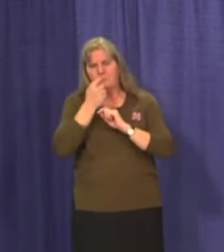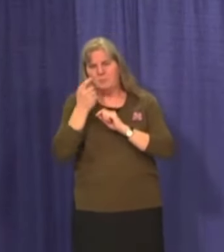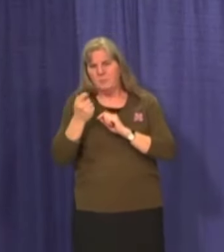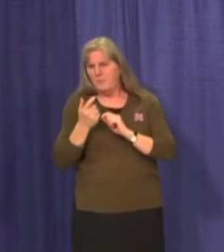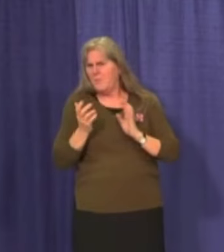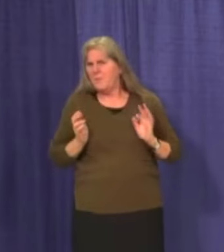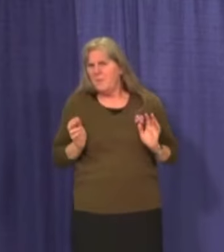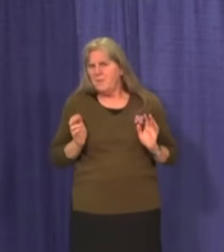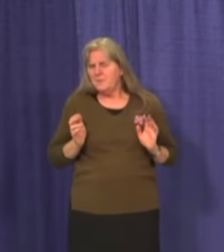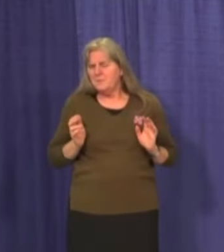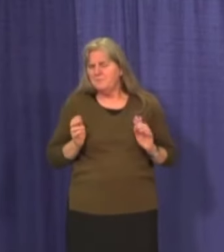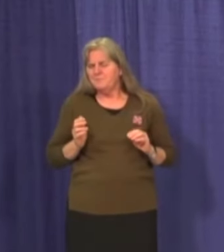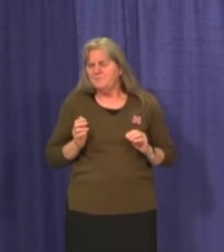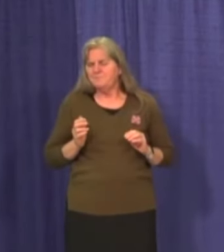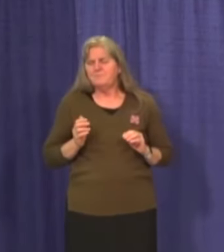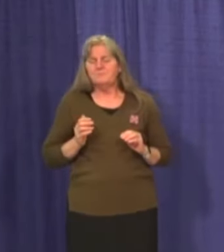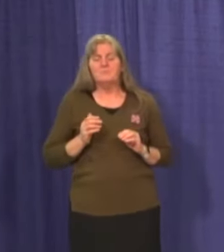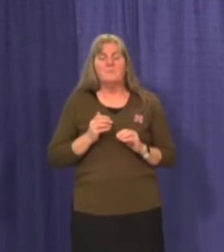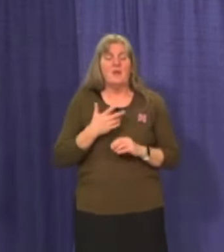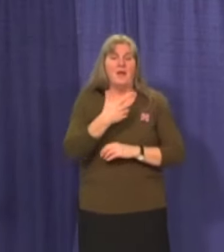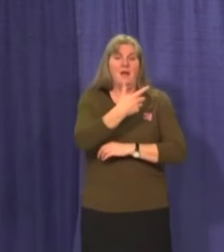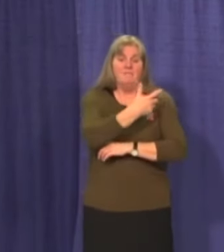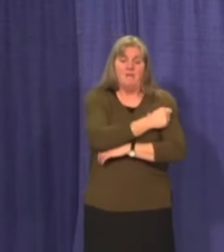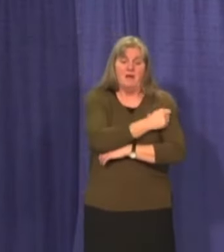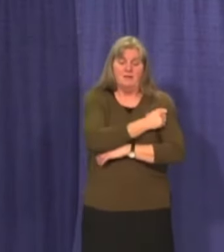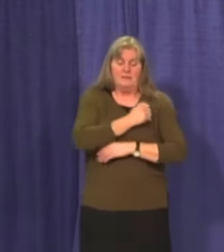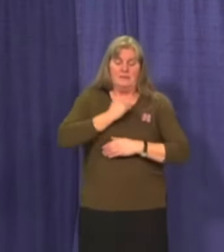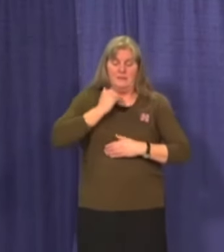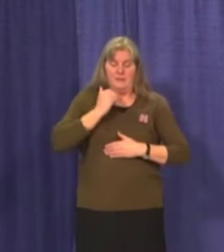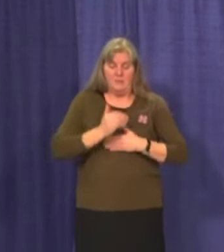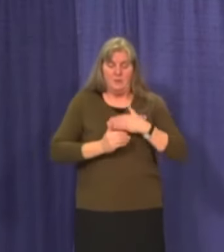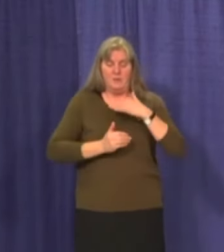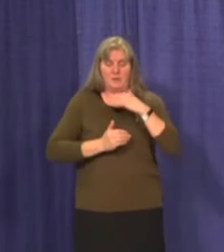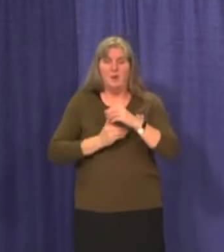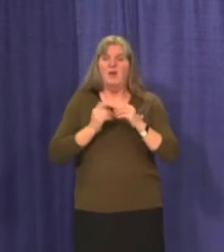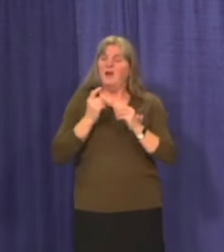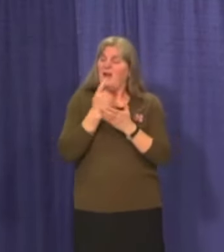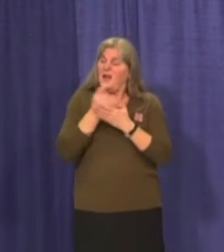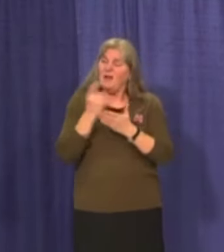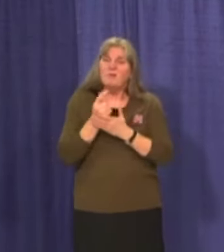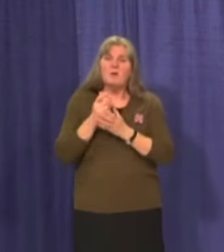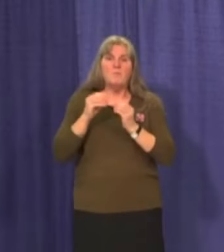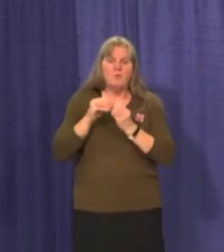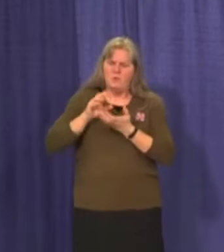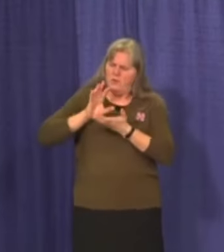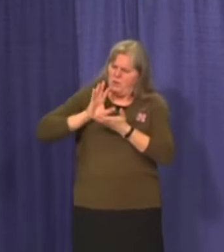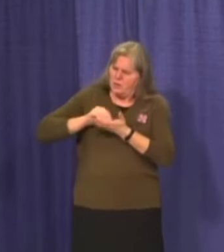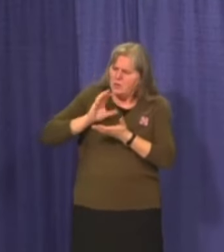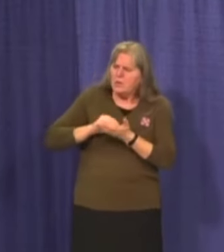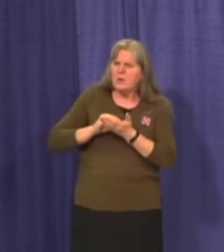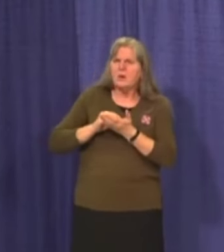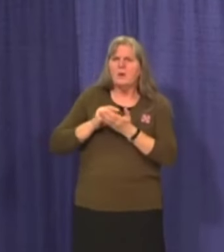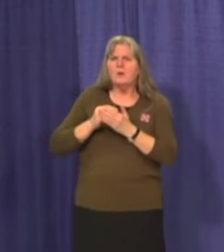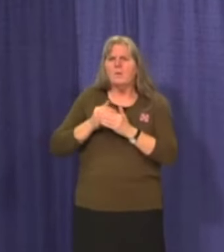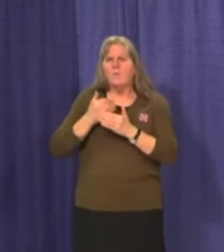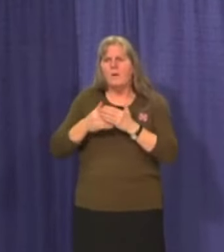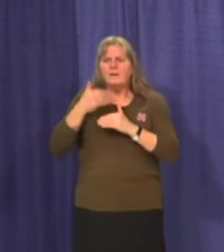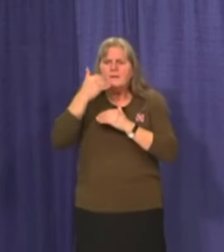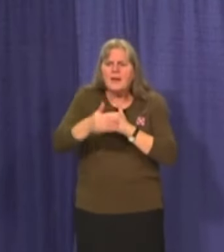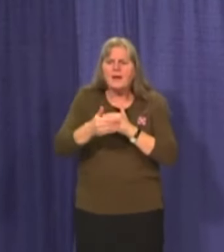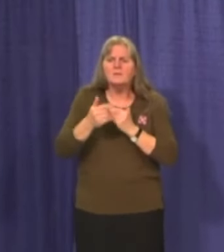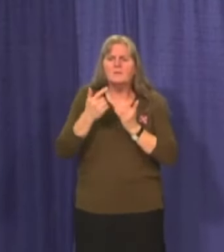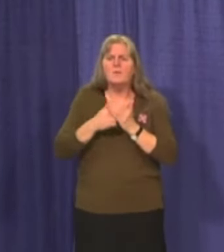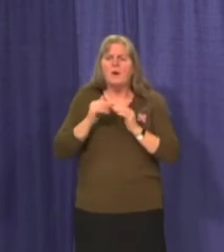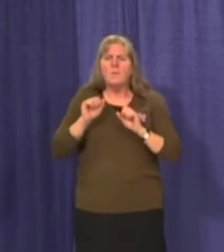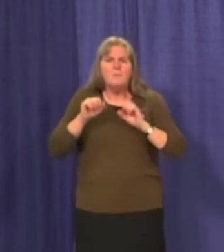As we move further down the path of vaccination, we will learn more week by week about what to expect and what might be possible. We